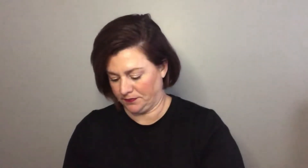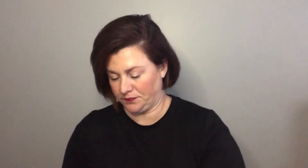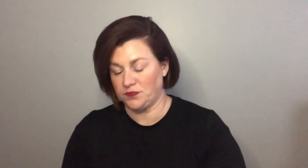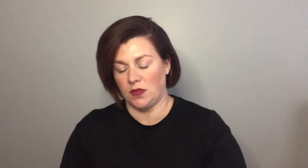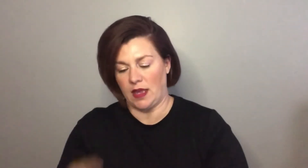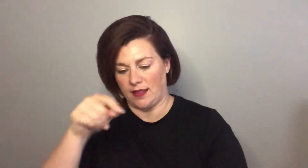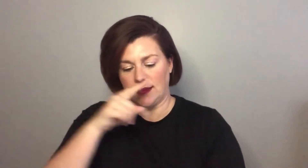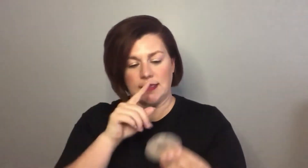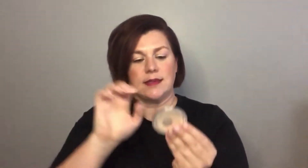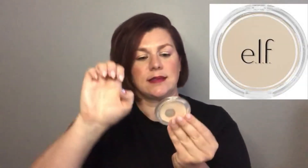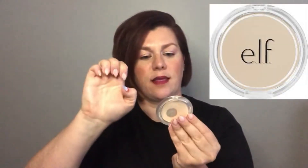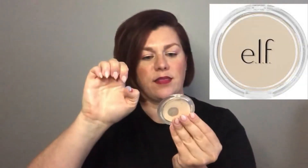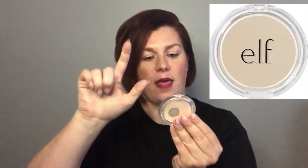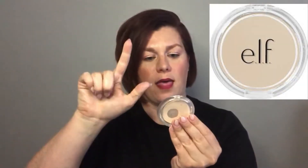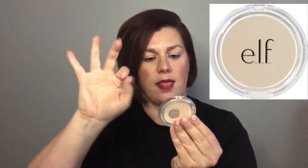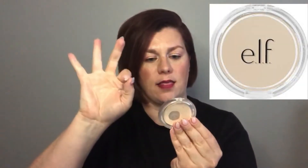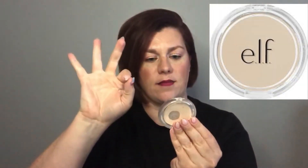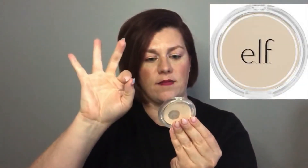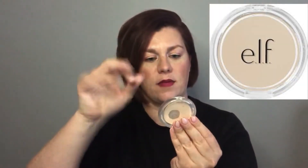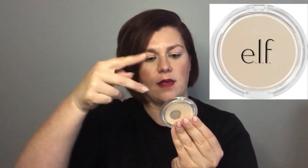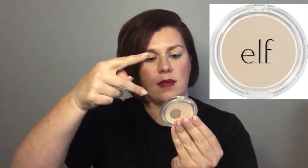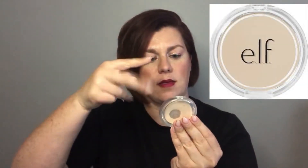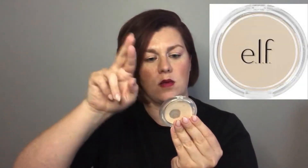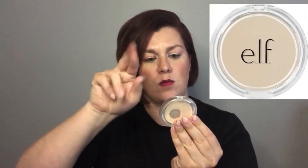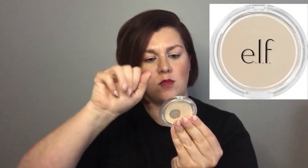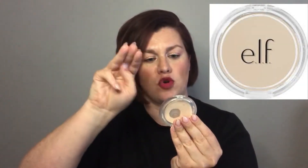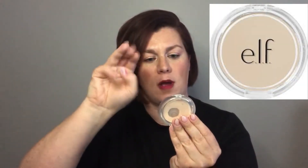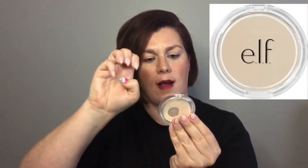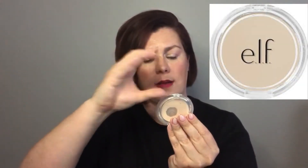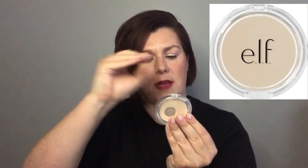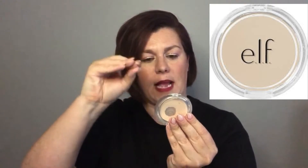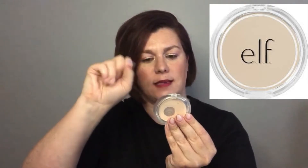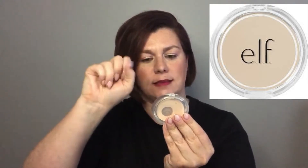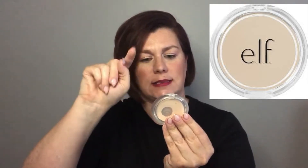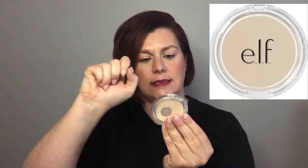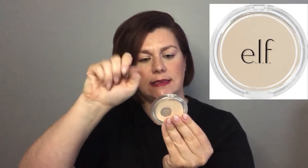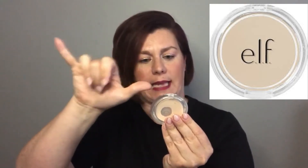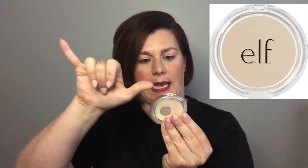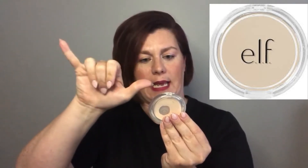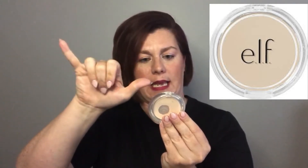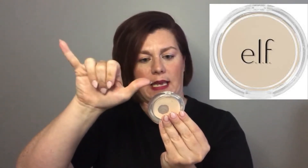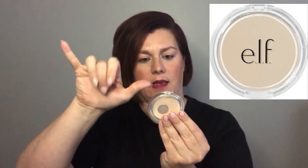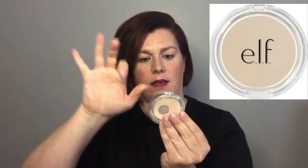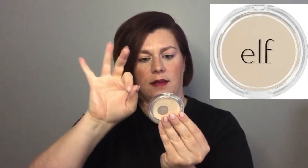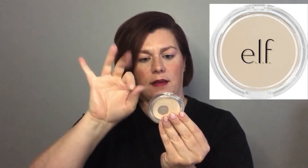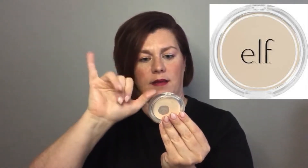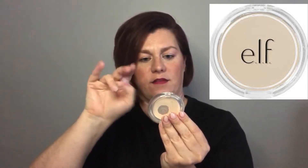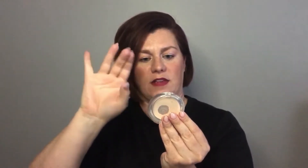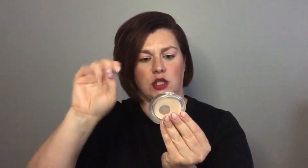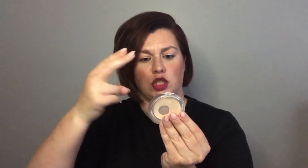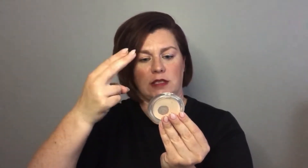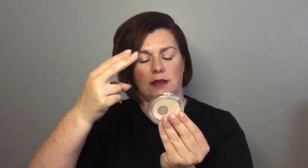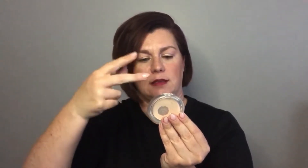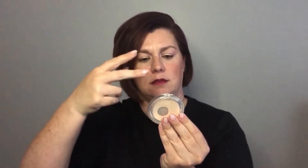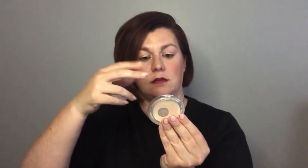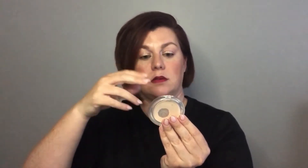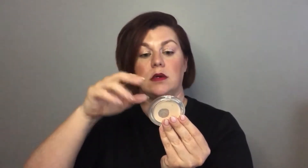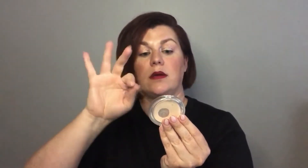before and so you'll be able to see that it's almost gone this is the Elf Prime and Stay Finishing Powder